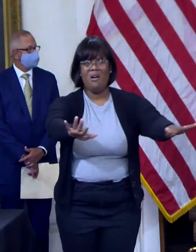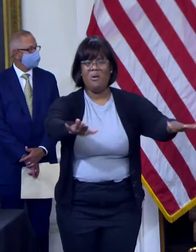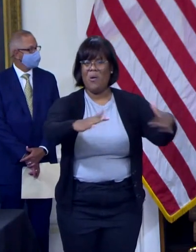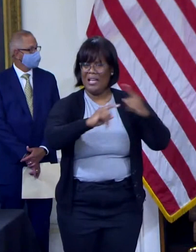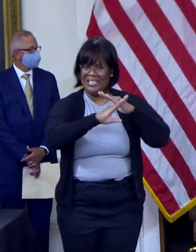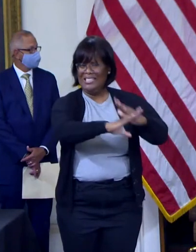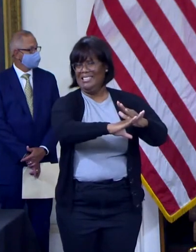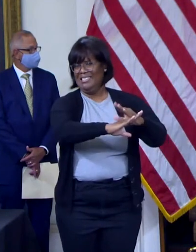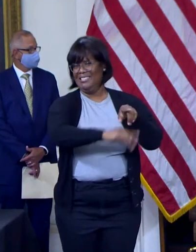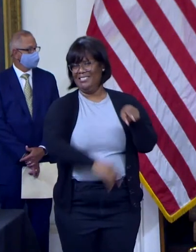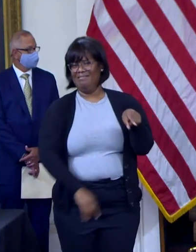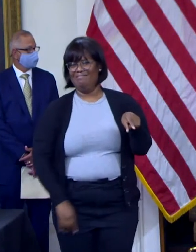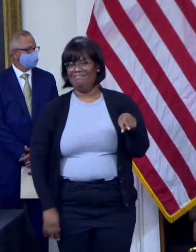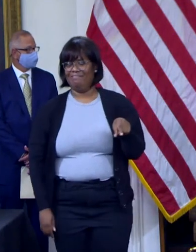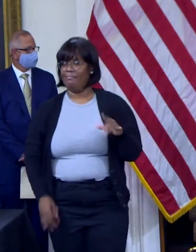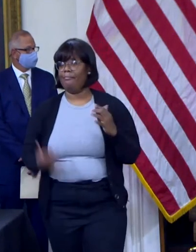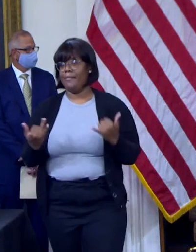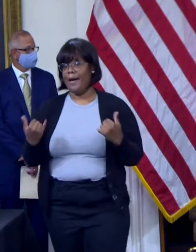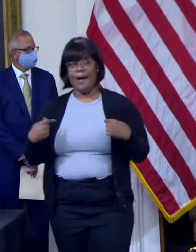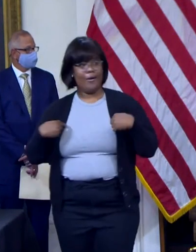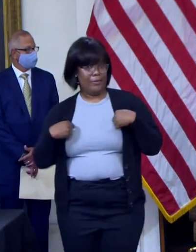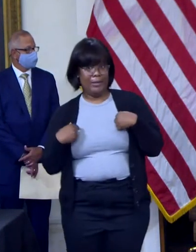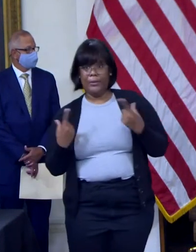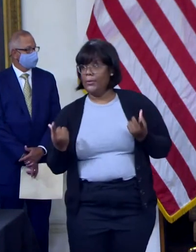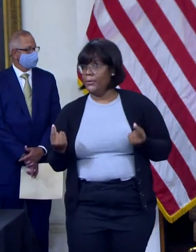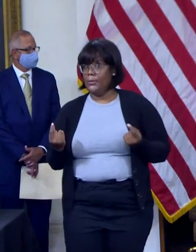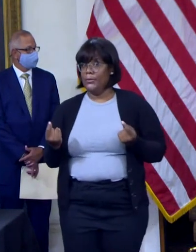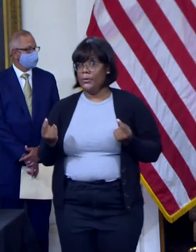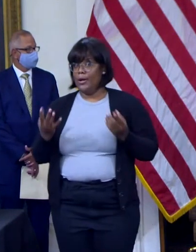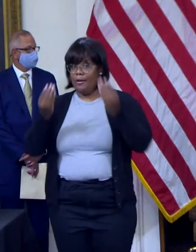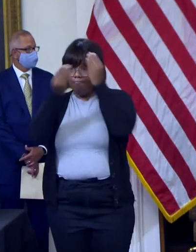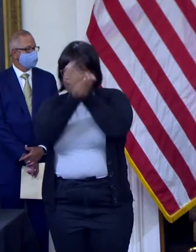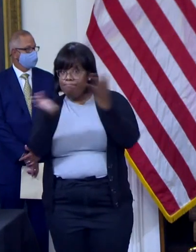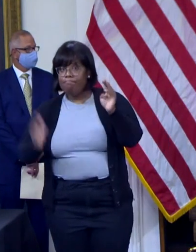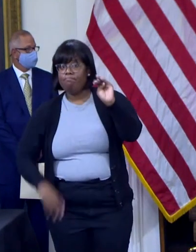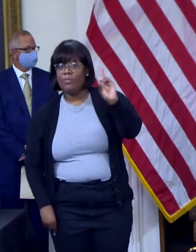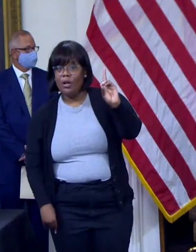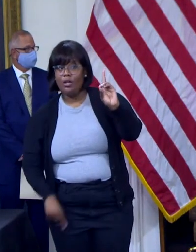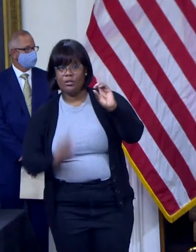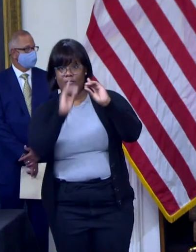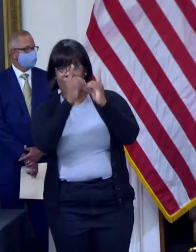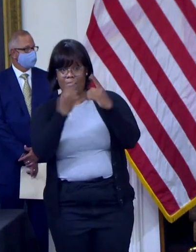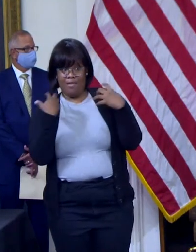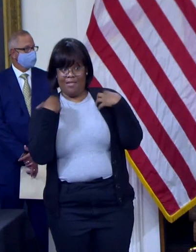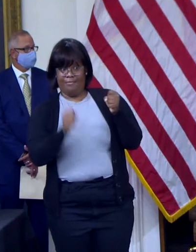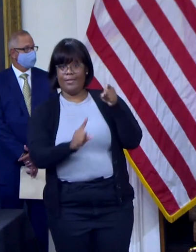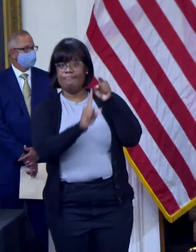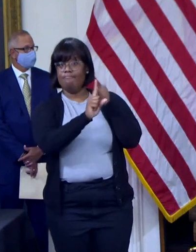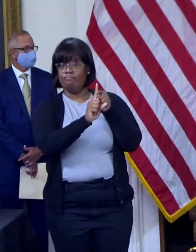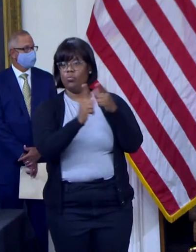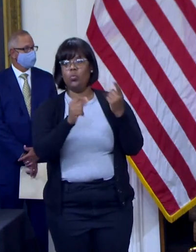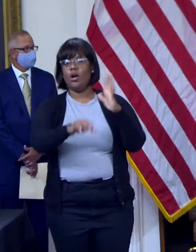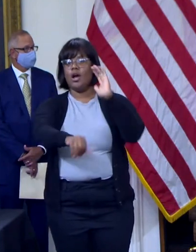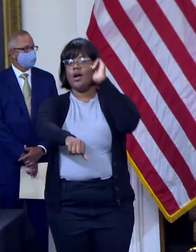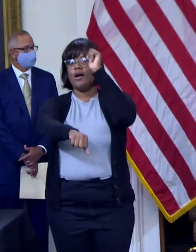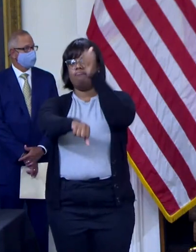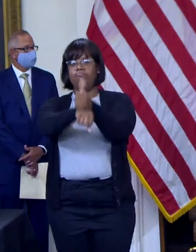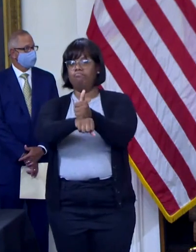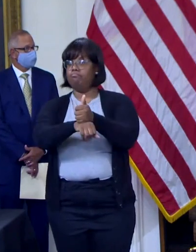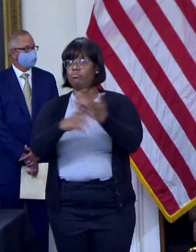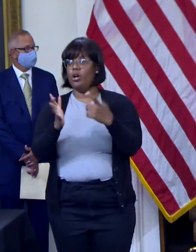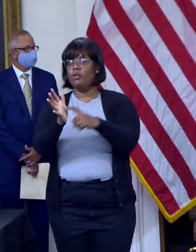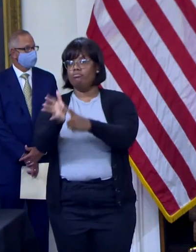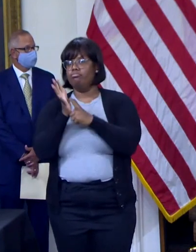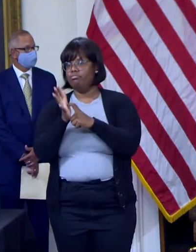announcing that the Maryland Department of Health is immediately instituting new vaccination protocols for all the employees at our